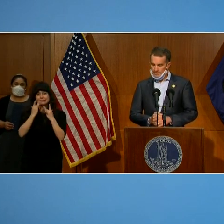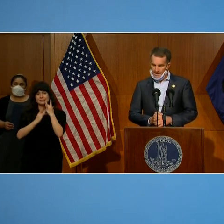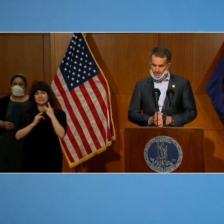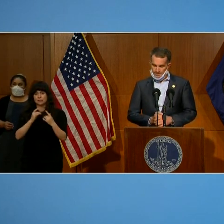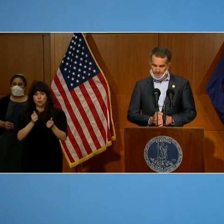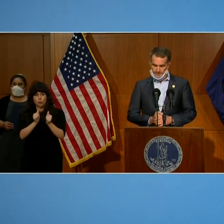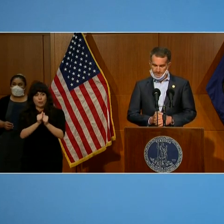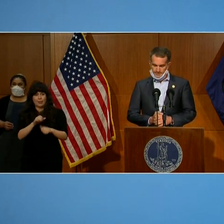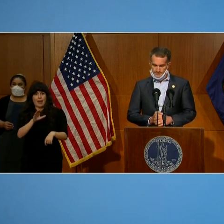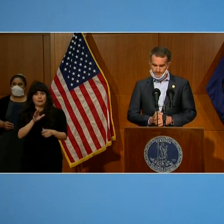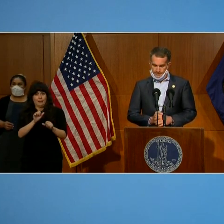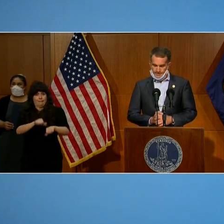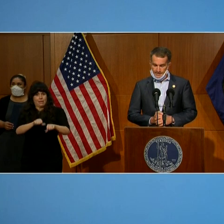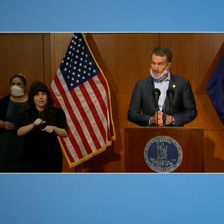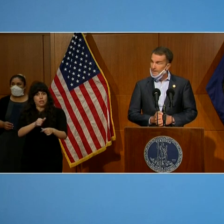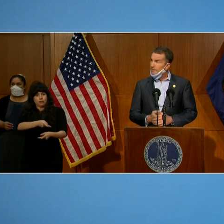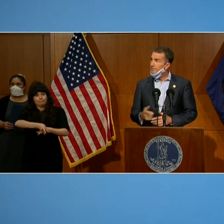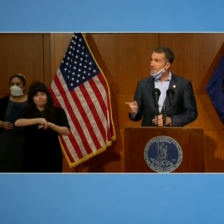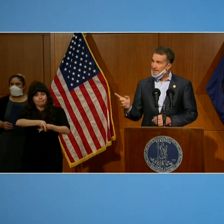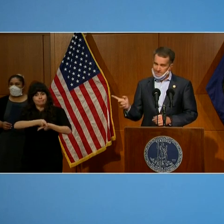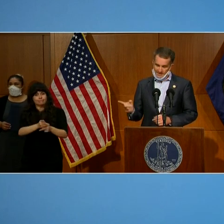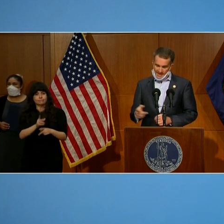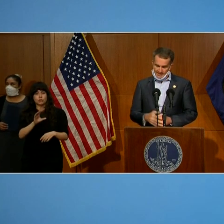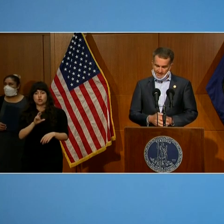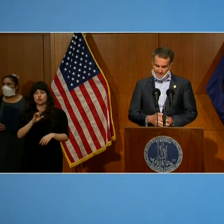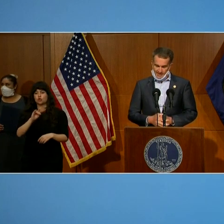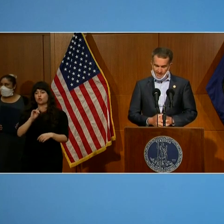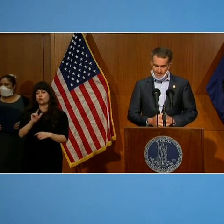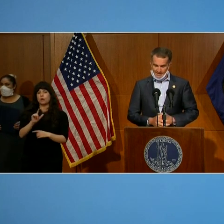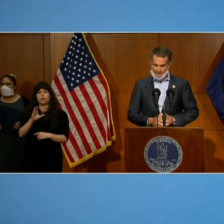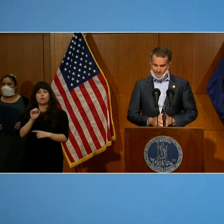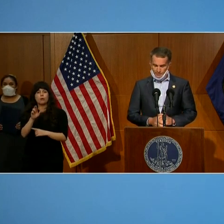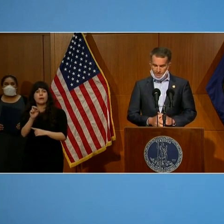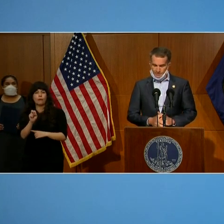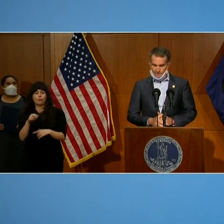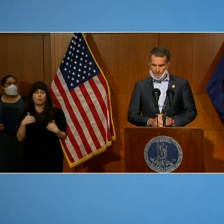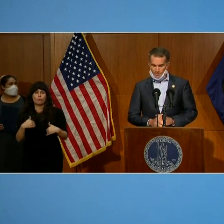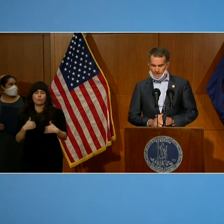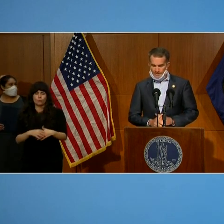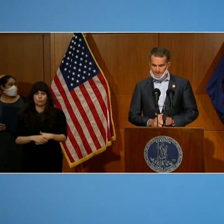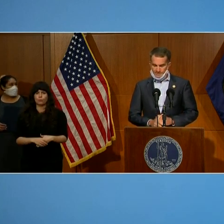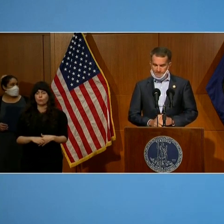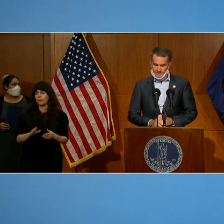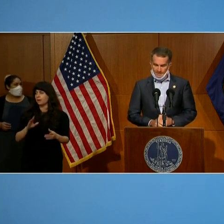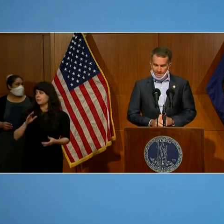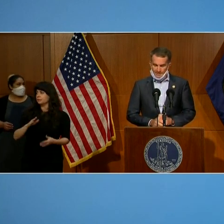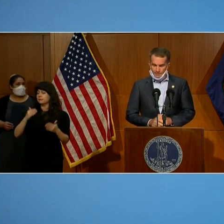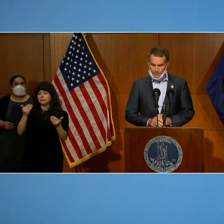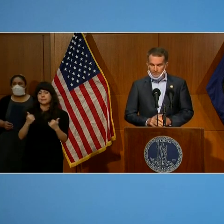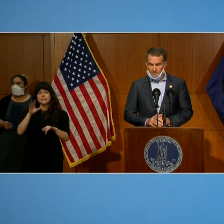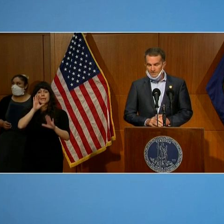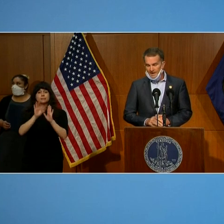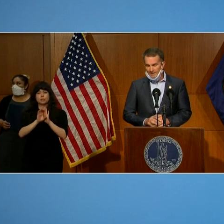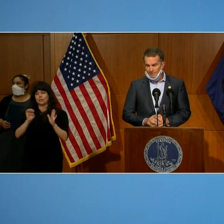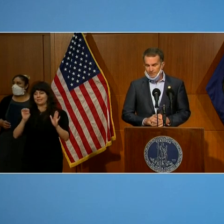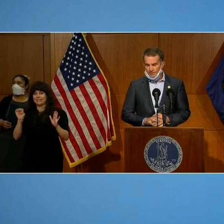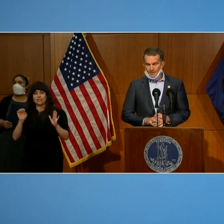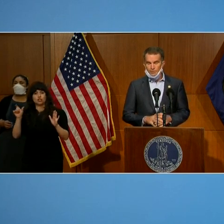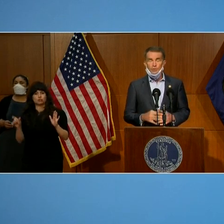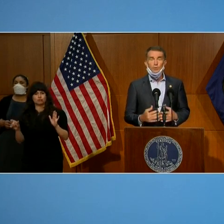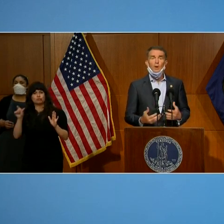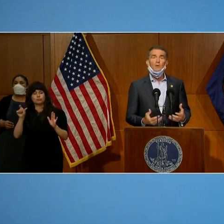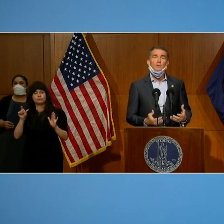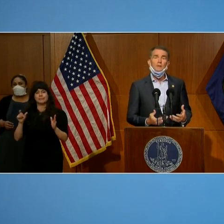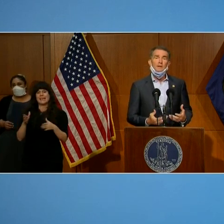care capabilities. This next slide is our eastern region total cases. The eastern region is averaging